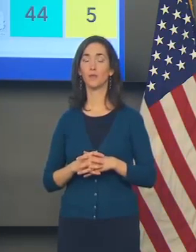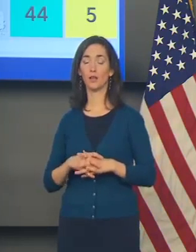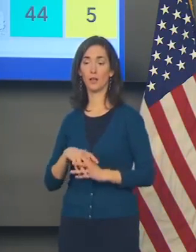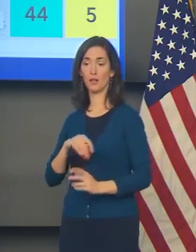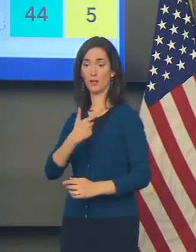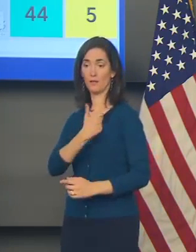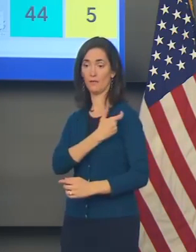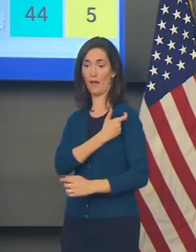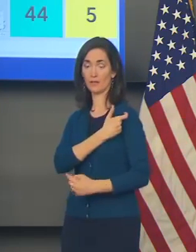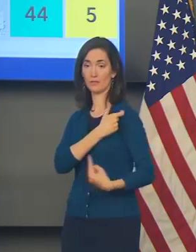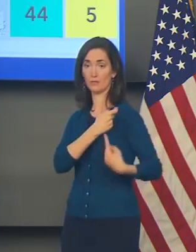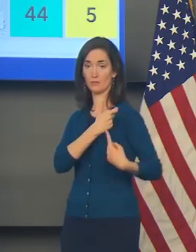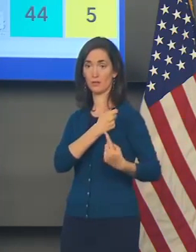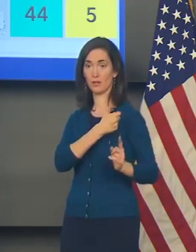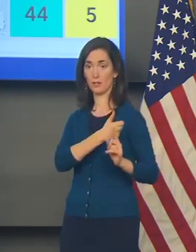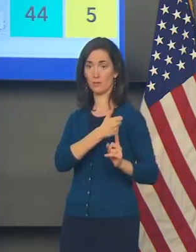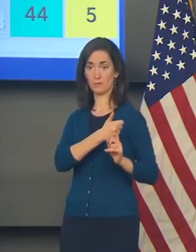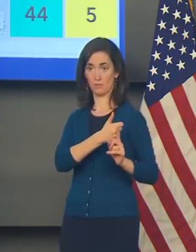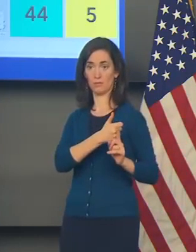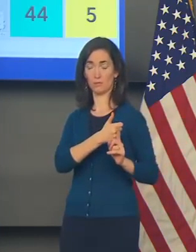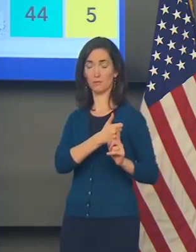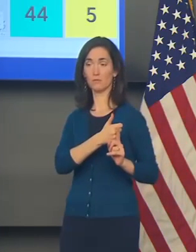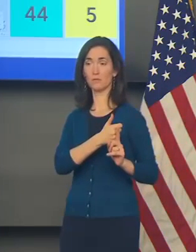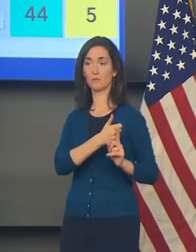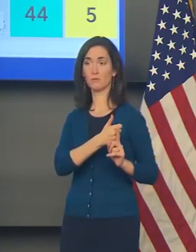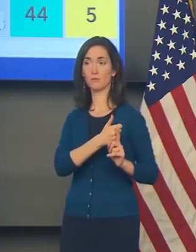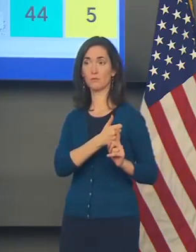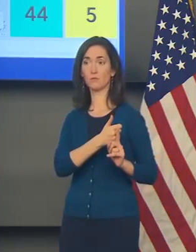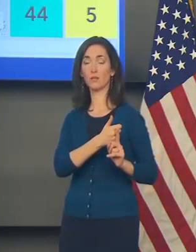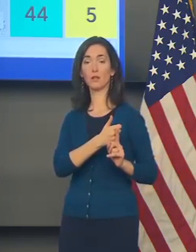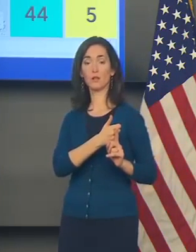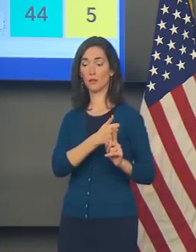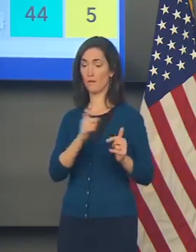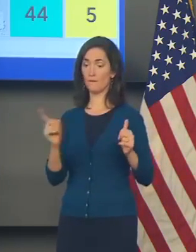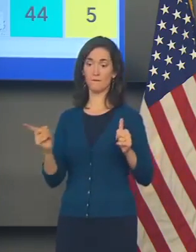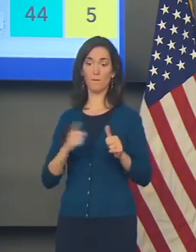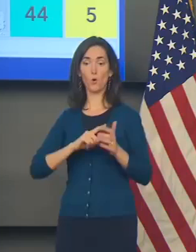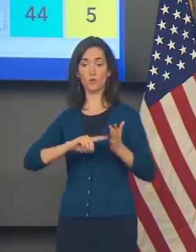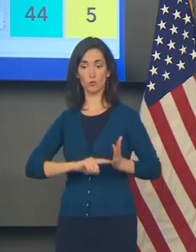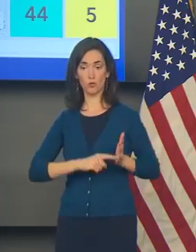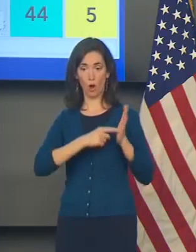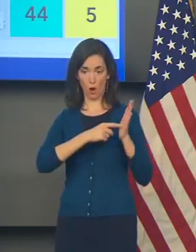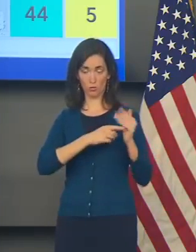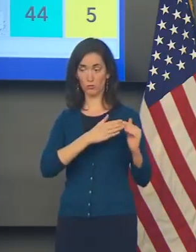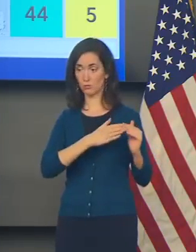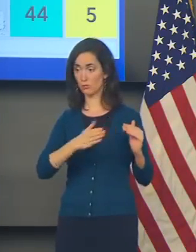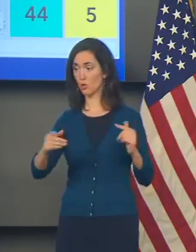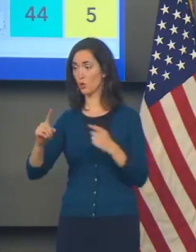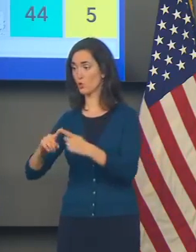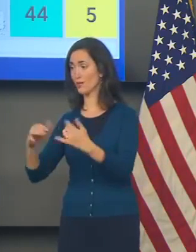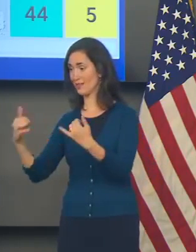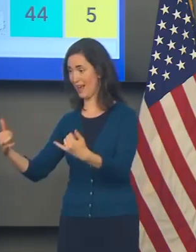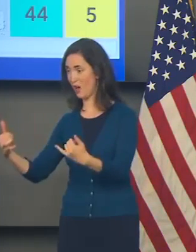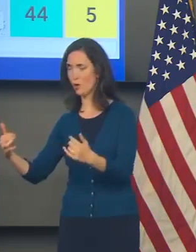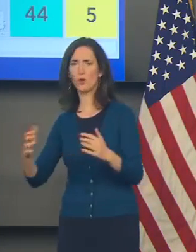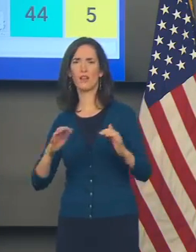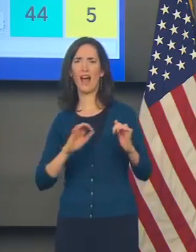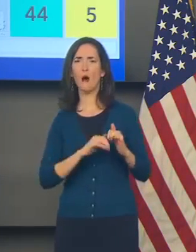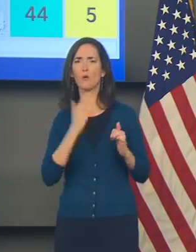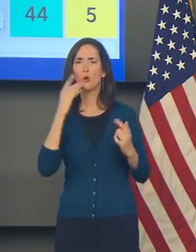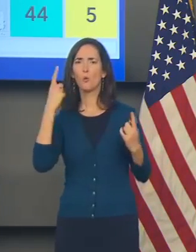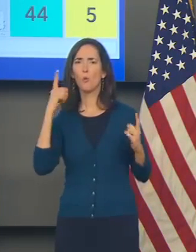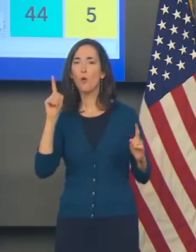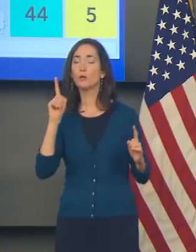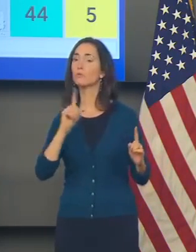vaccine was initially and is today measured in terms of the protection it affords against